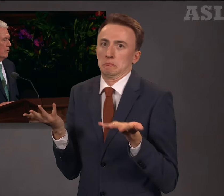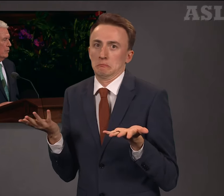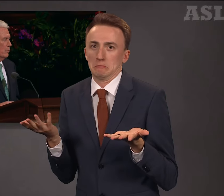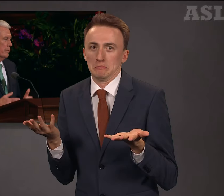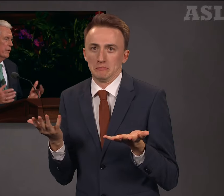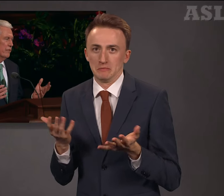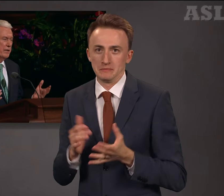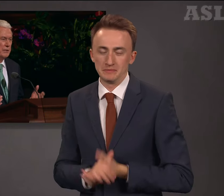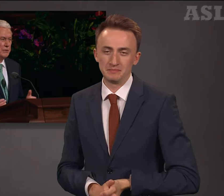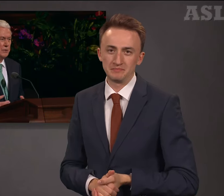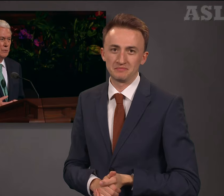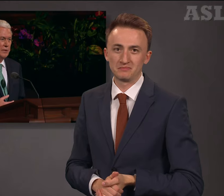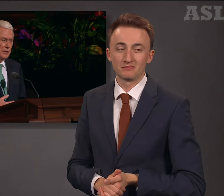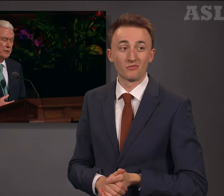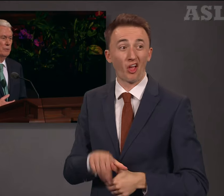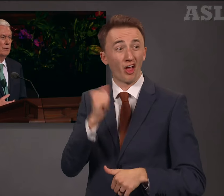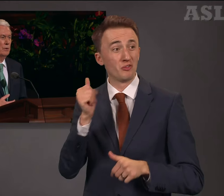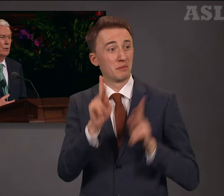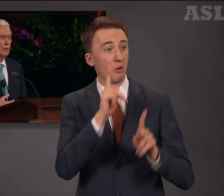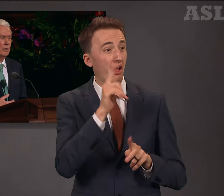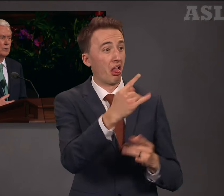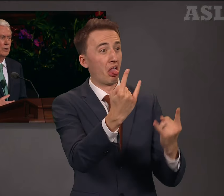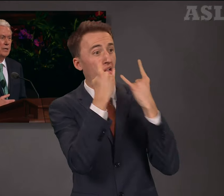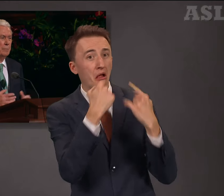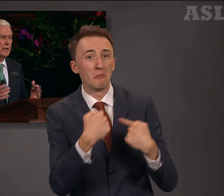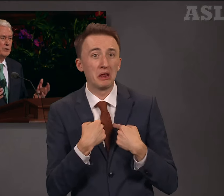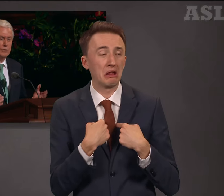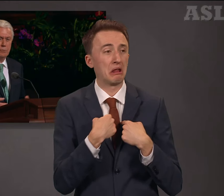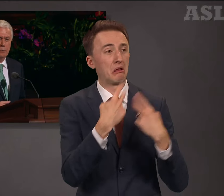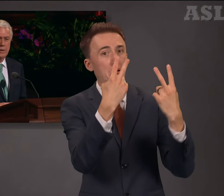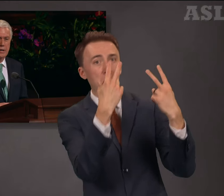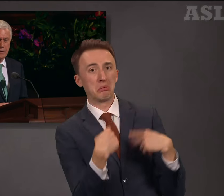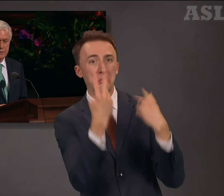We may face ridicule or condemnation by others.